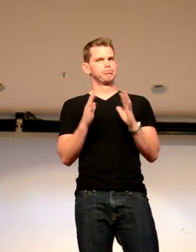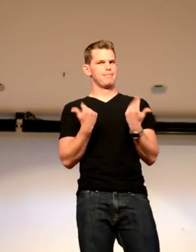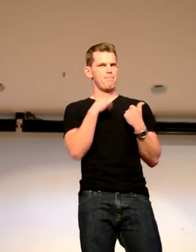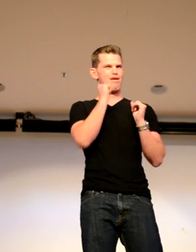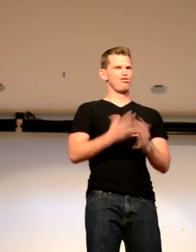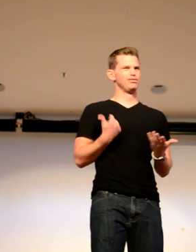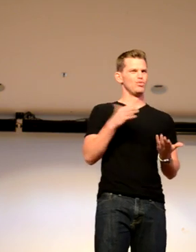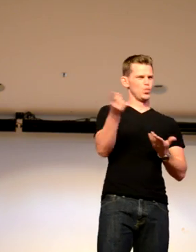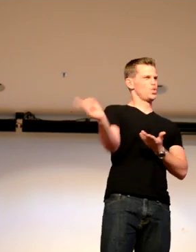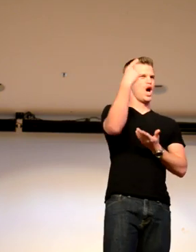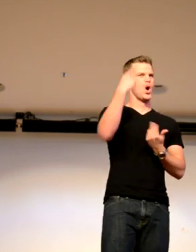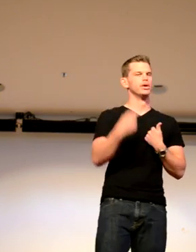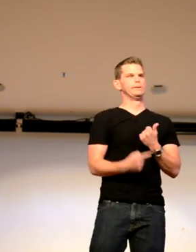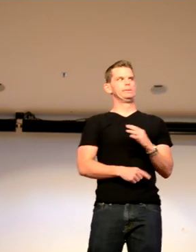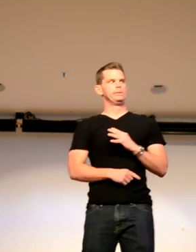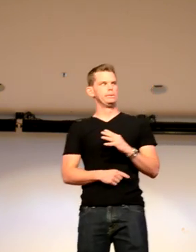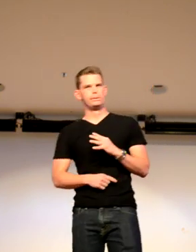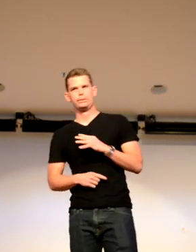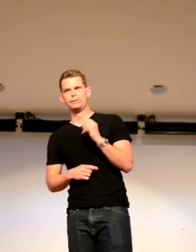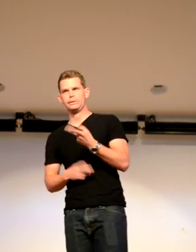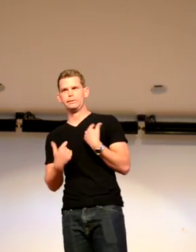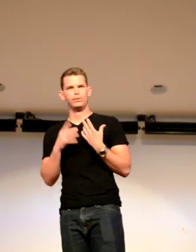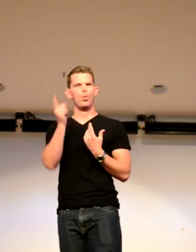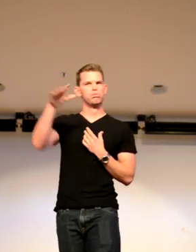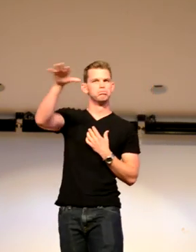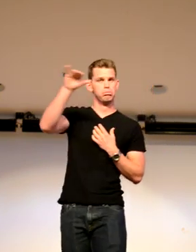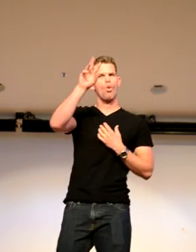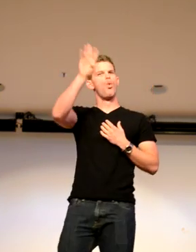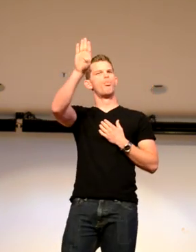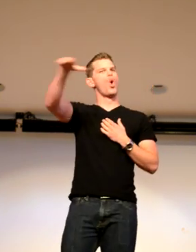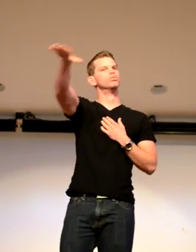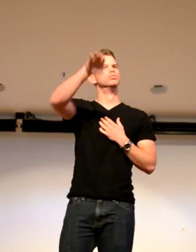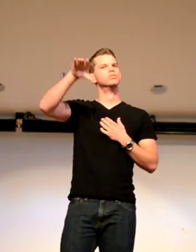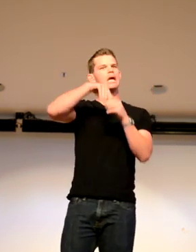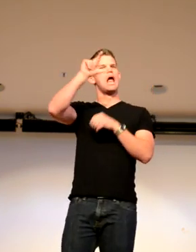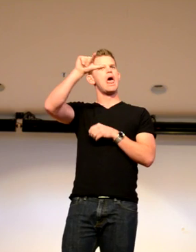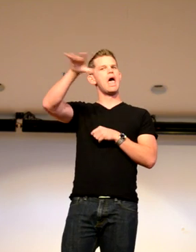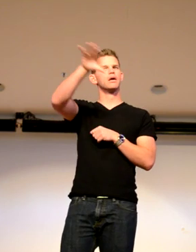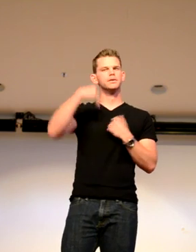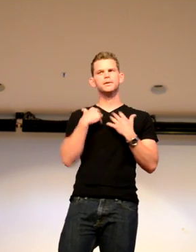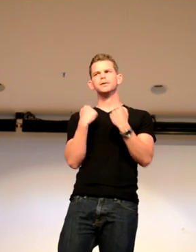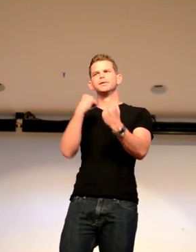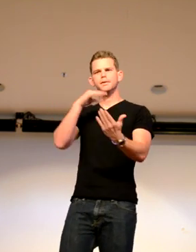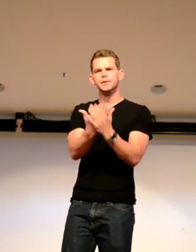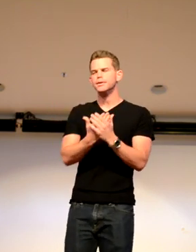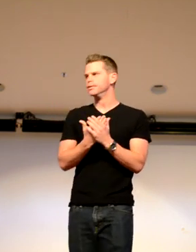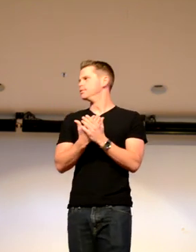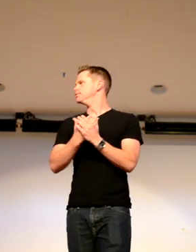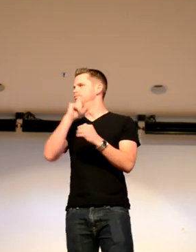lines. And I said, I'm not an actor. You know, I don't know what that means. So I went there and I didn't know where that was. That was in L